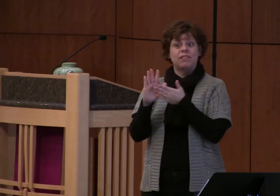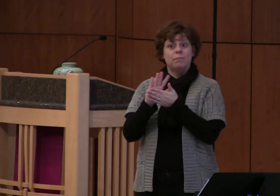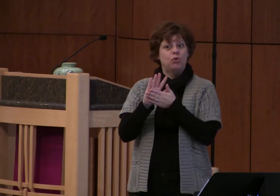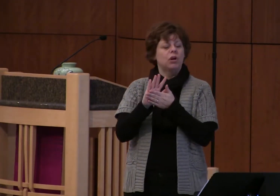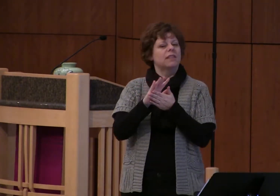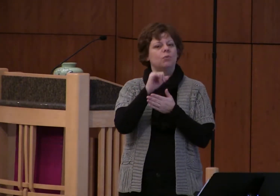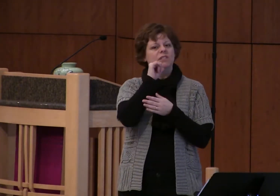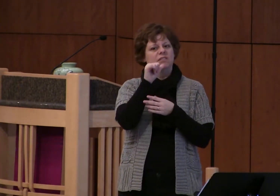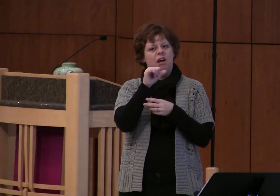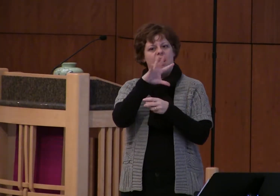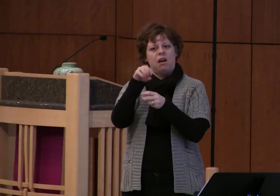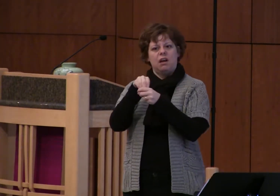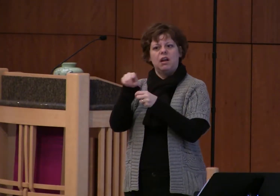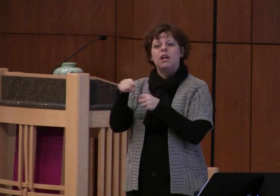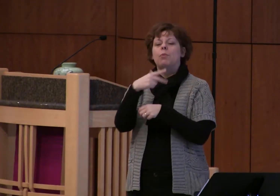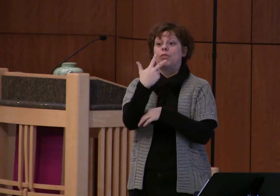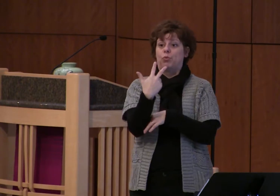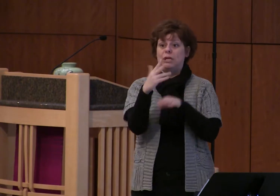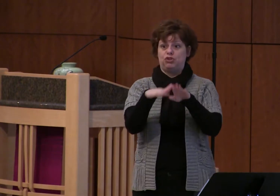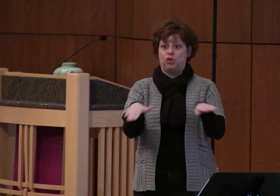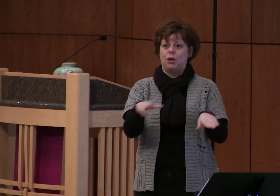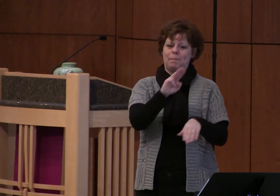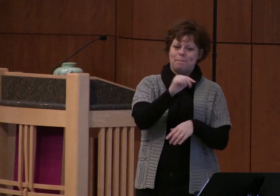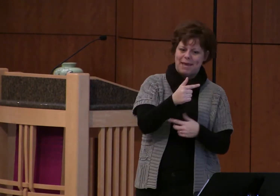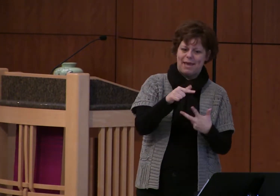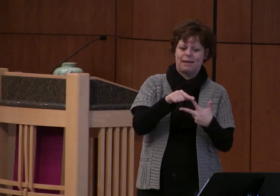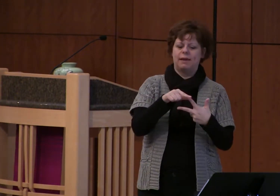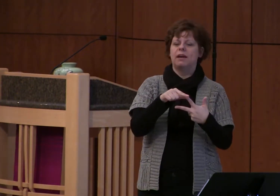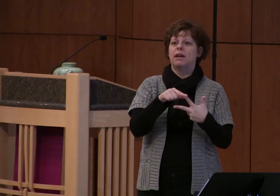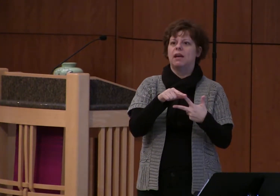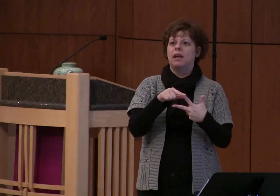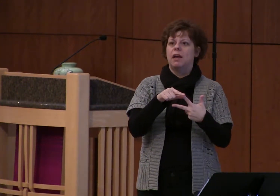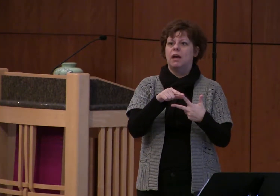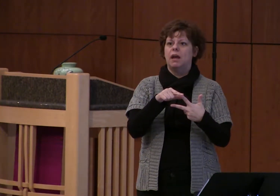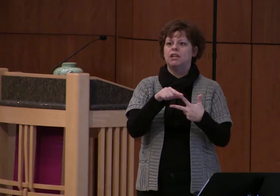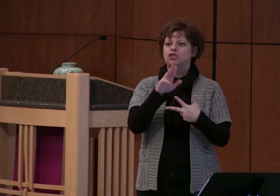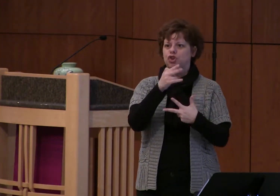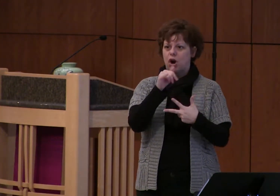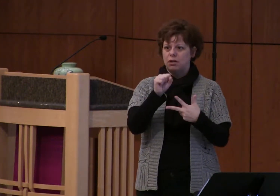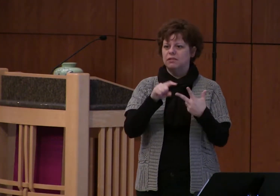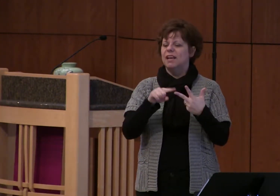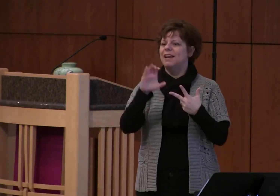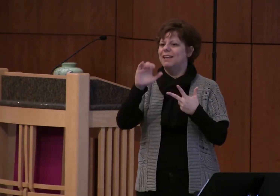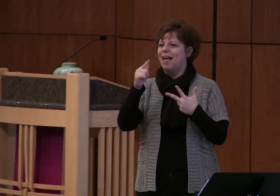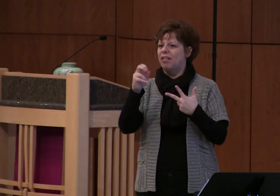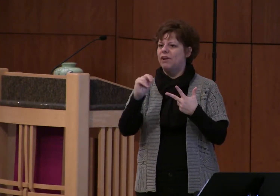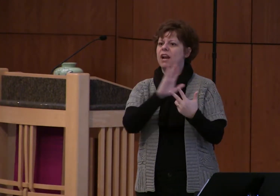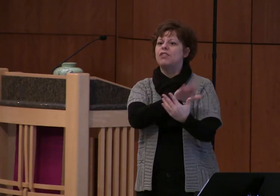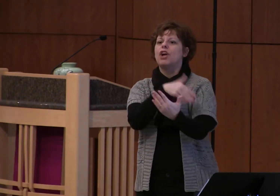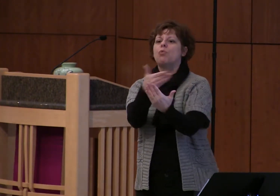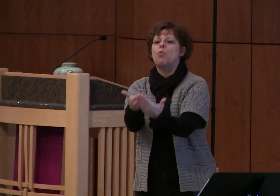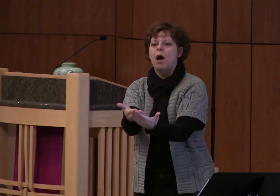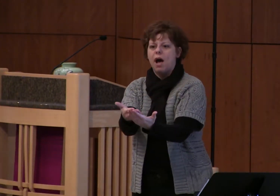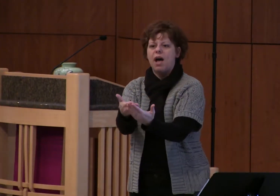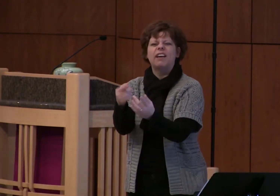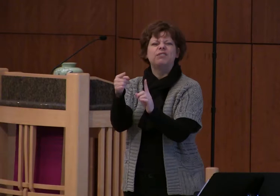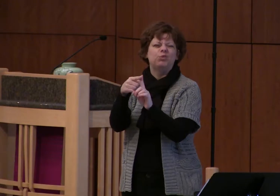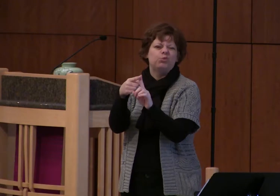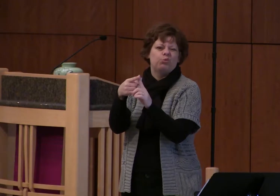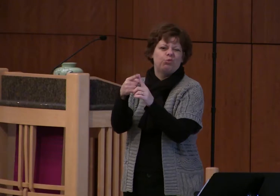is when uh three kids meg charles wallace and their friend calvin arrive at last on this planet that is under